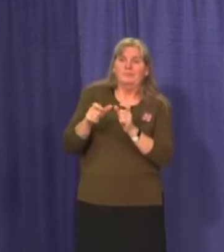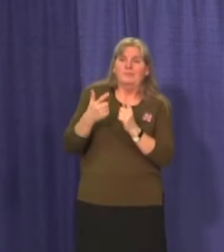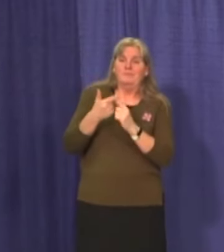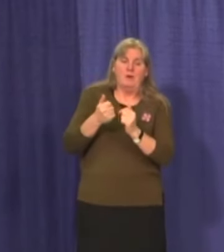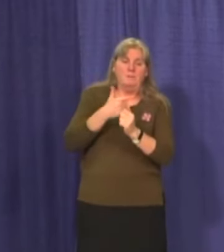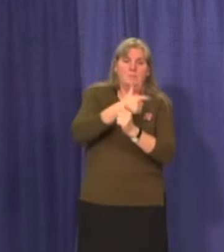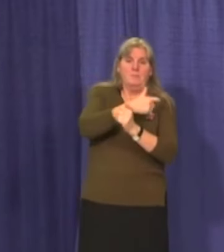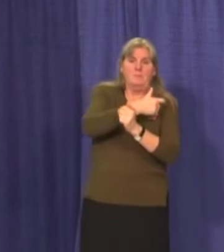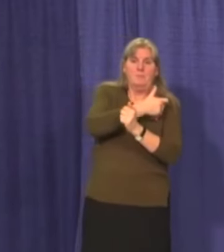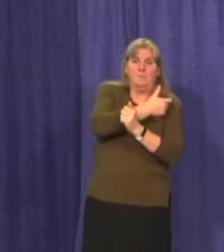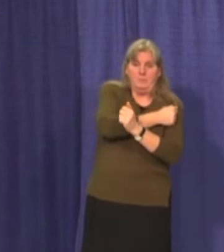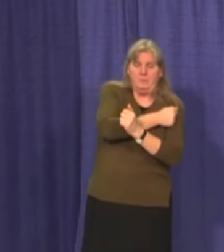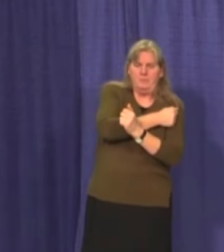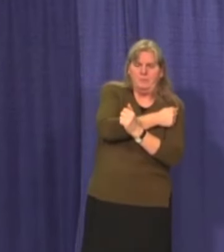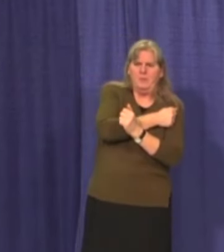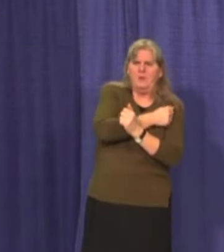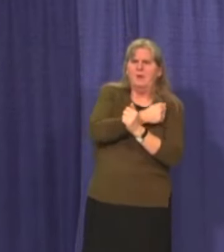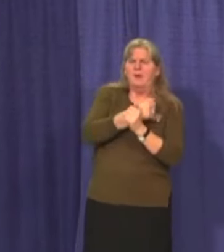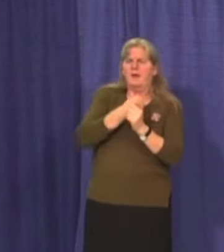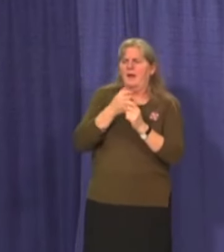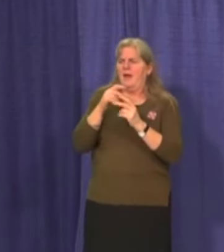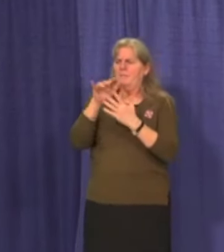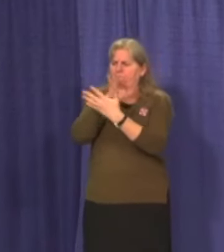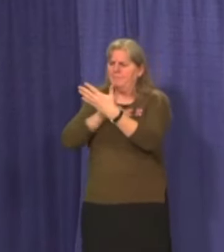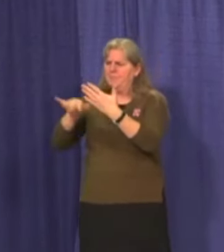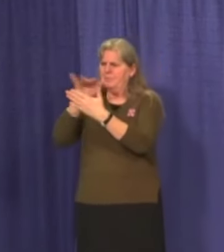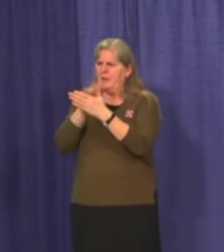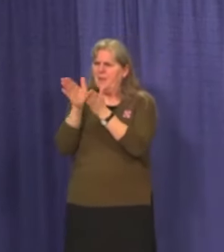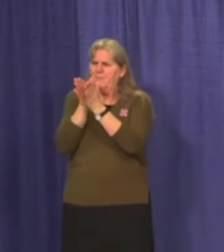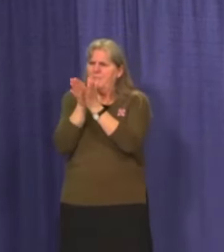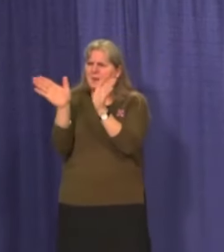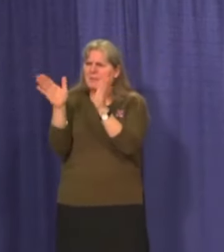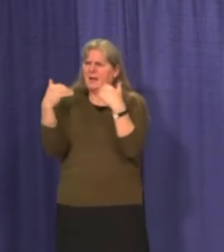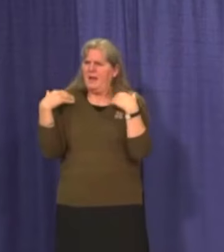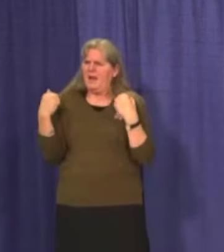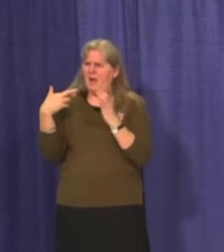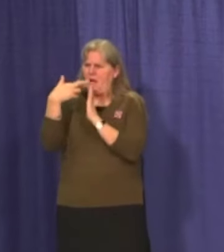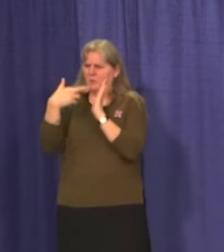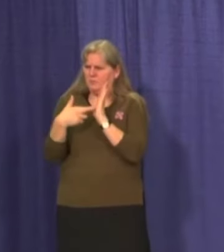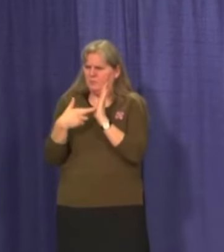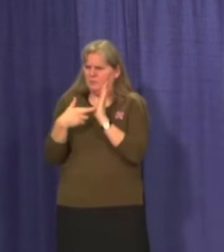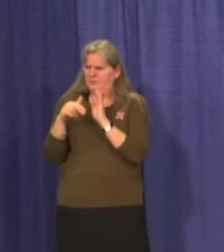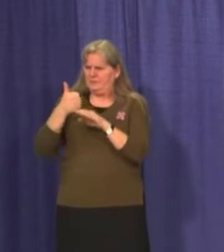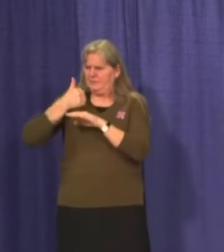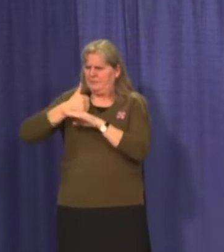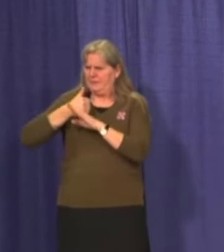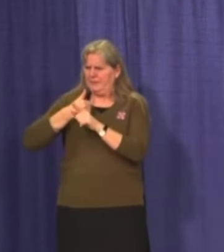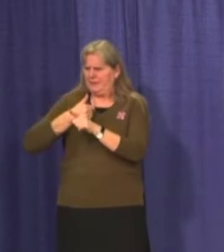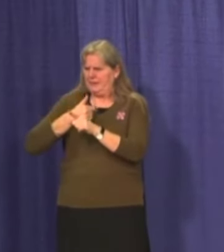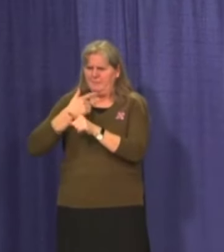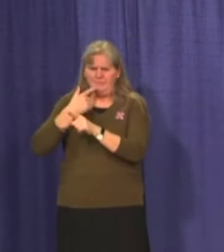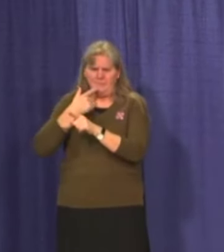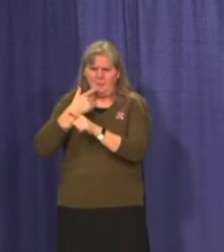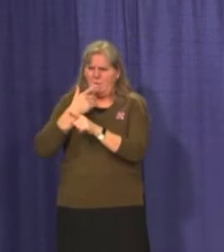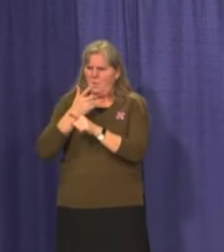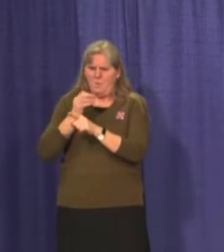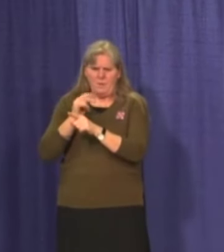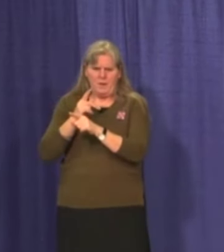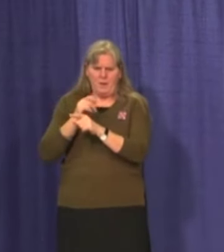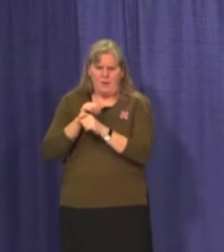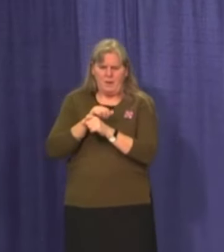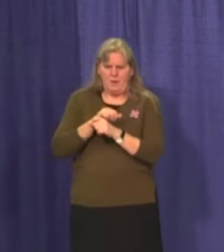what are all the public health measures we have in place. And if we're thinking of a theme of emerging from the pandemic,